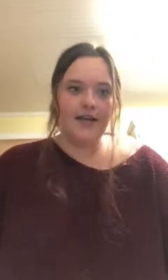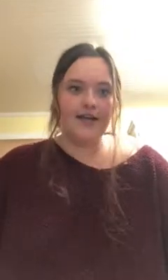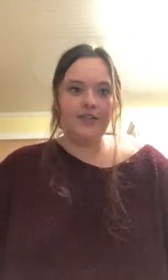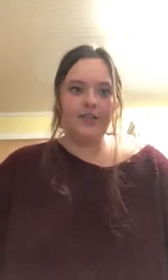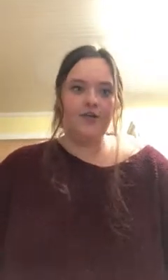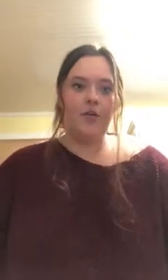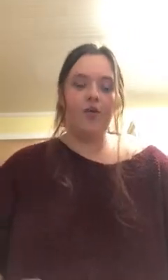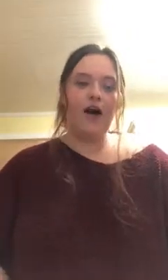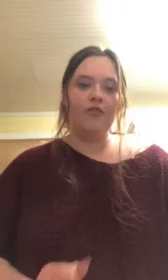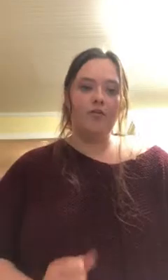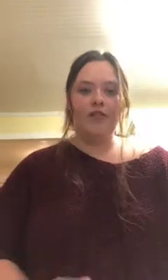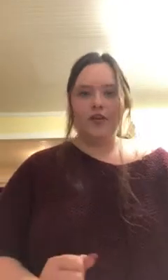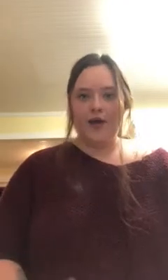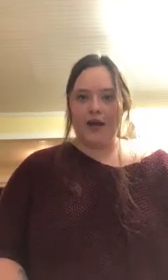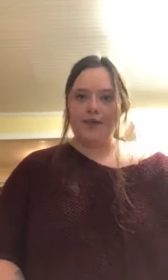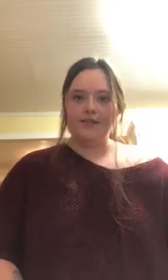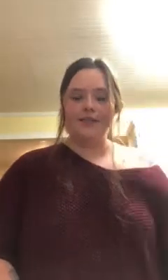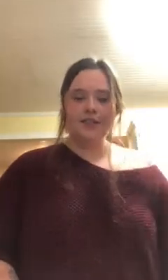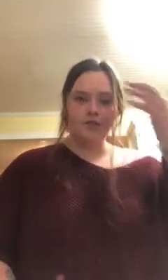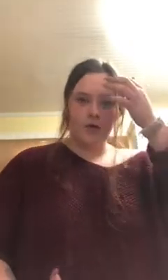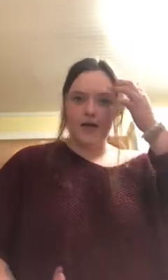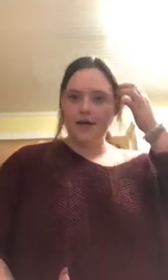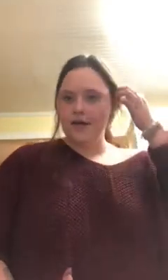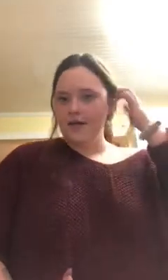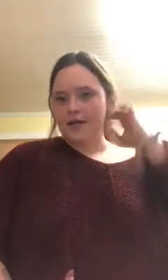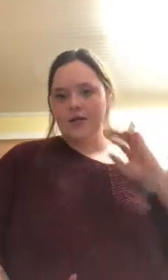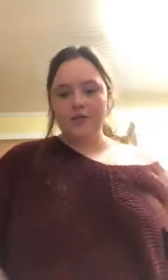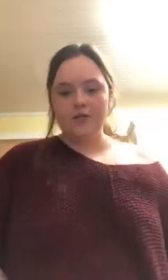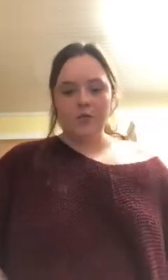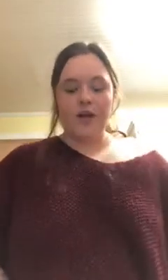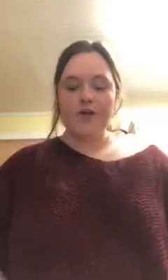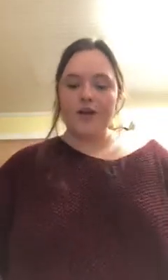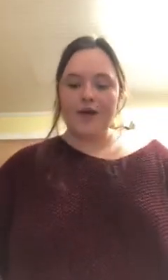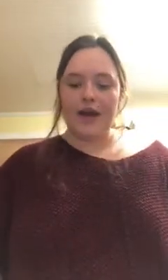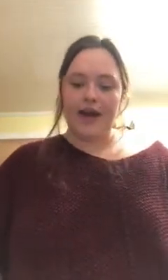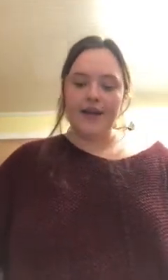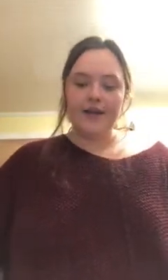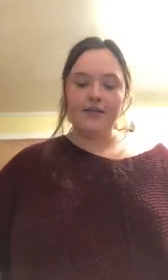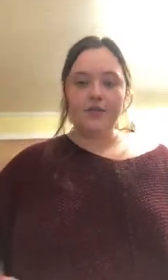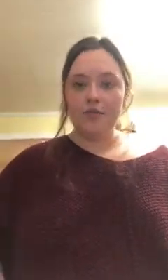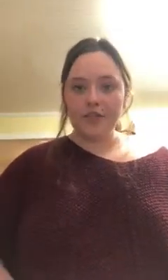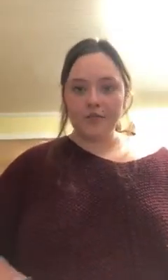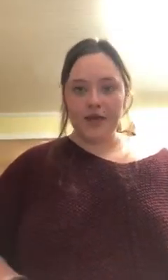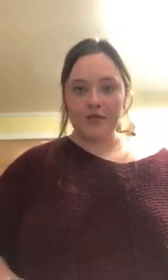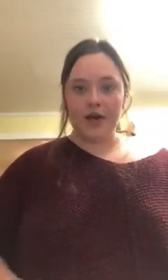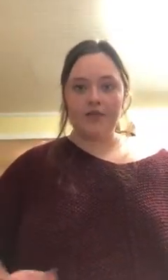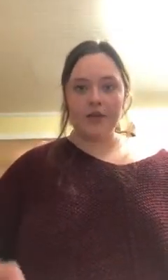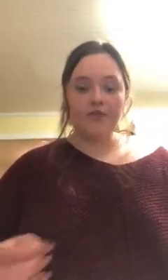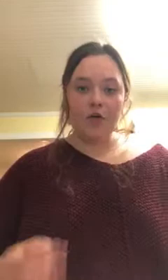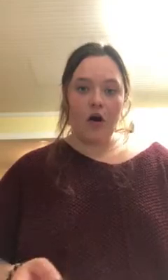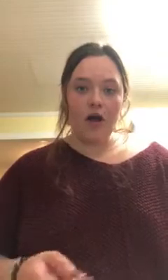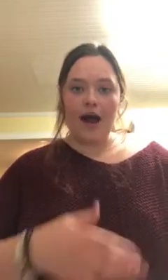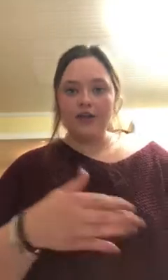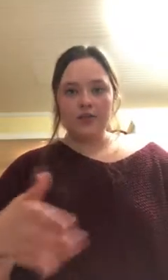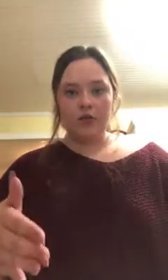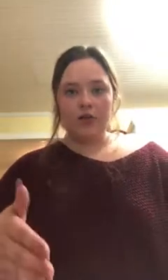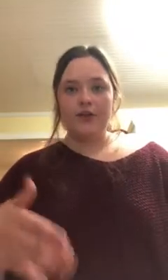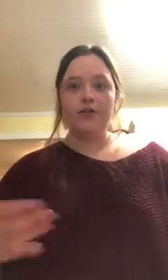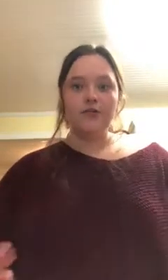is to apply for monthly payments this is what where you can pay so much money a month so if you are out of school and you do